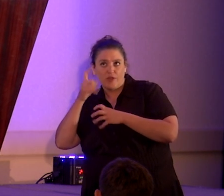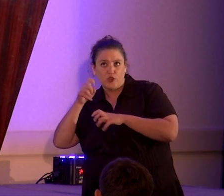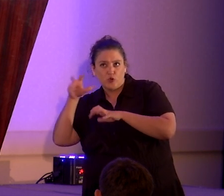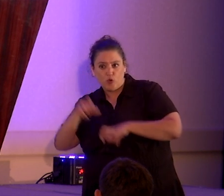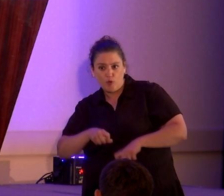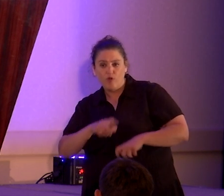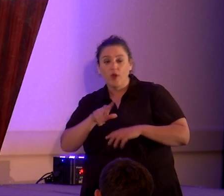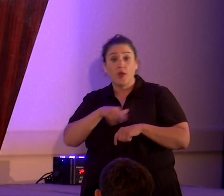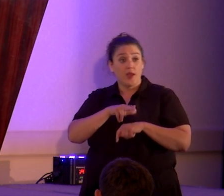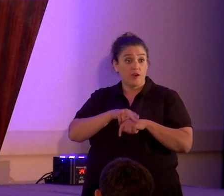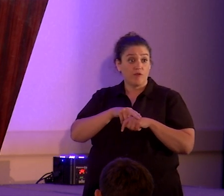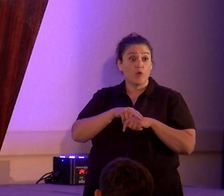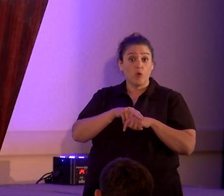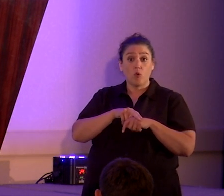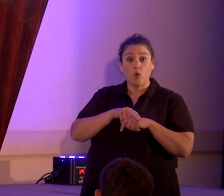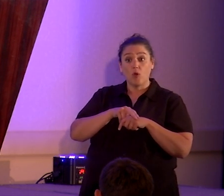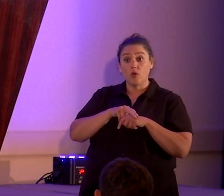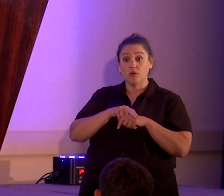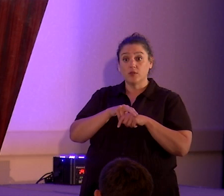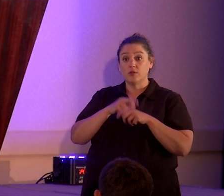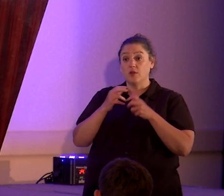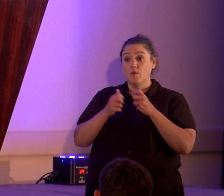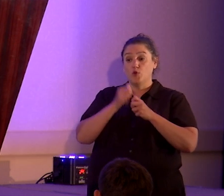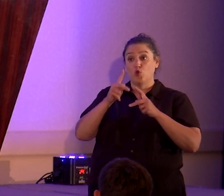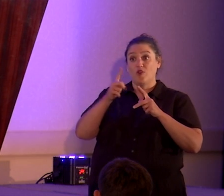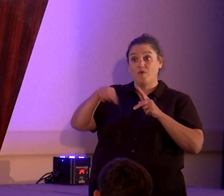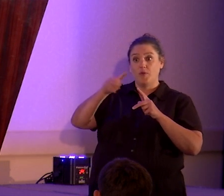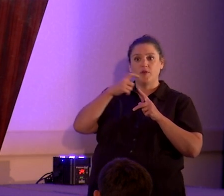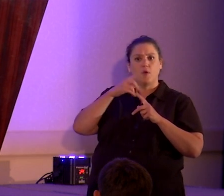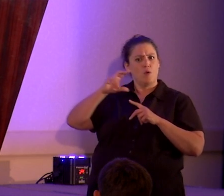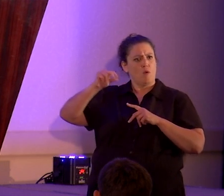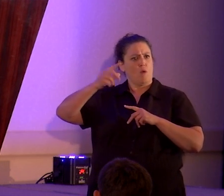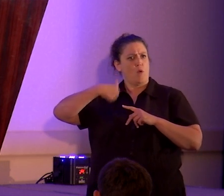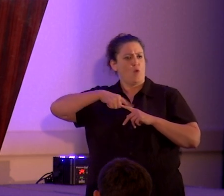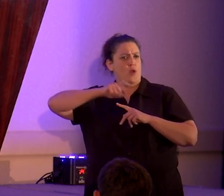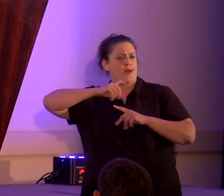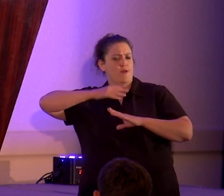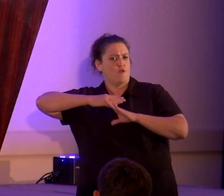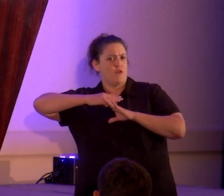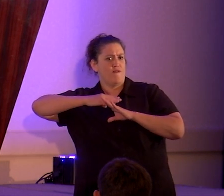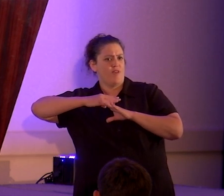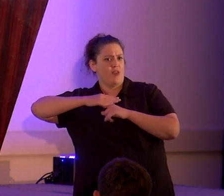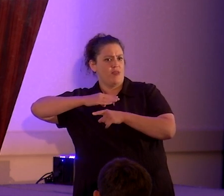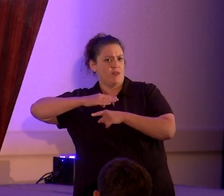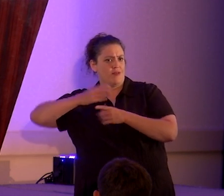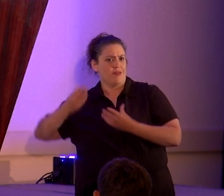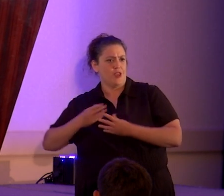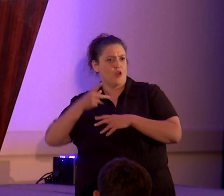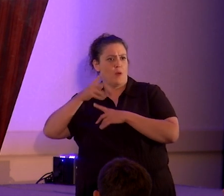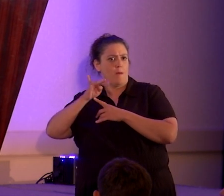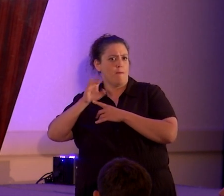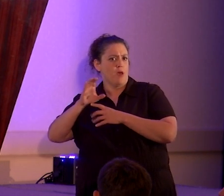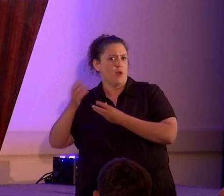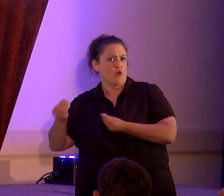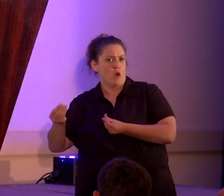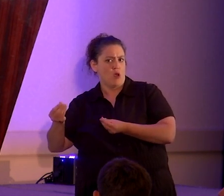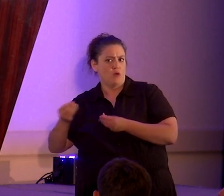of course, the majority there is holding we need to defend this monument on public grounds. So